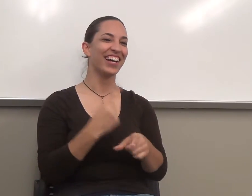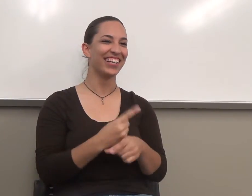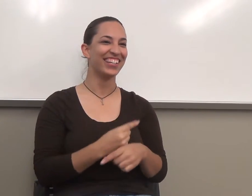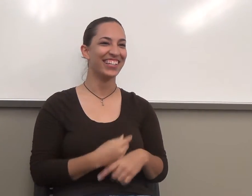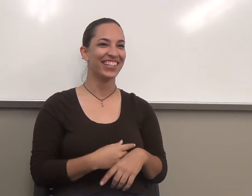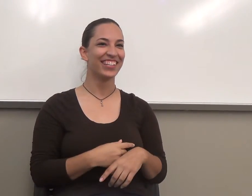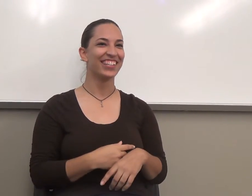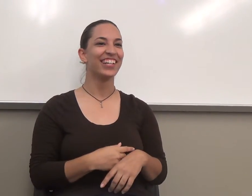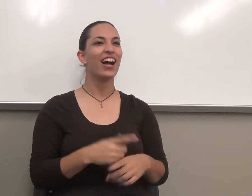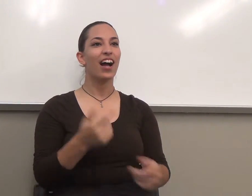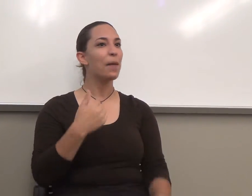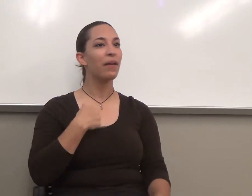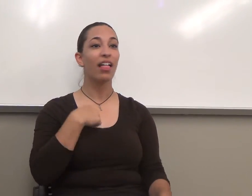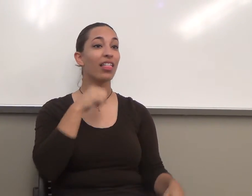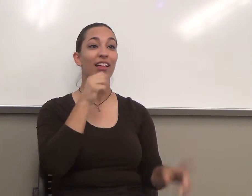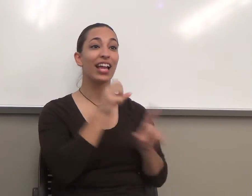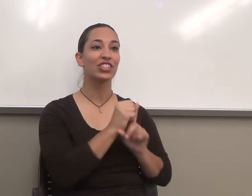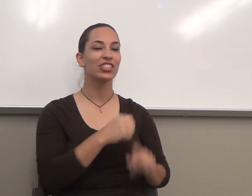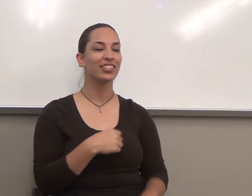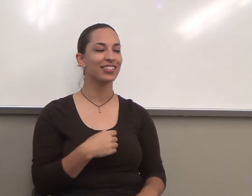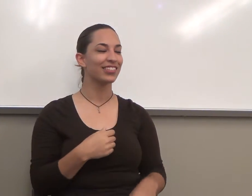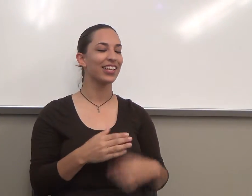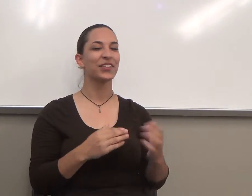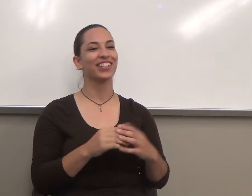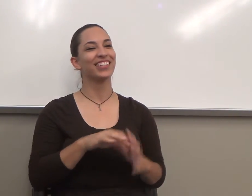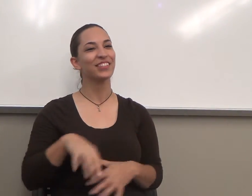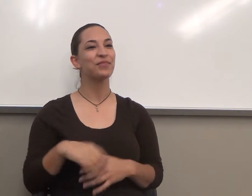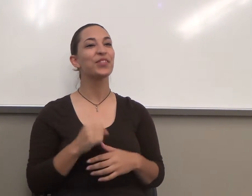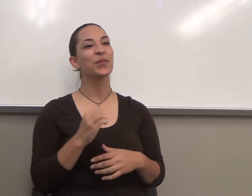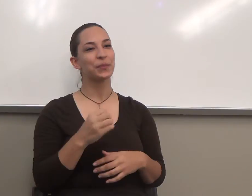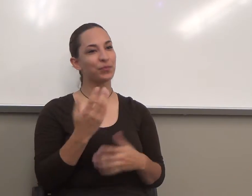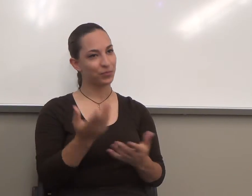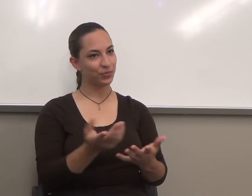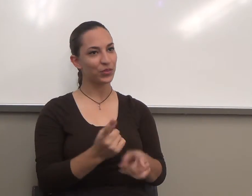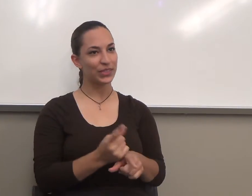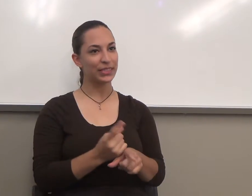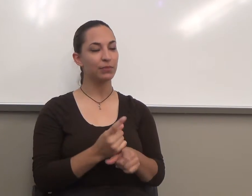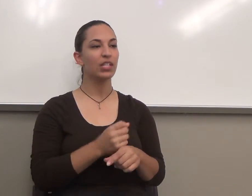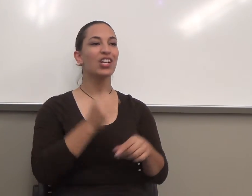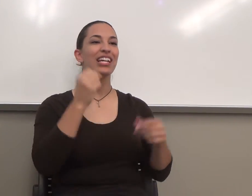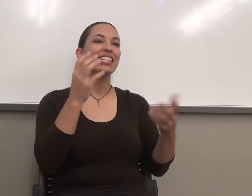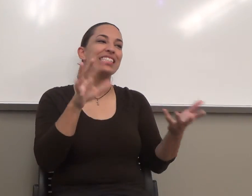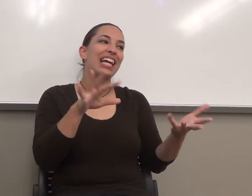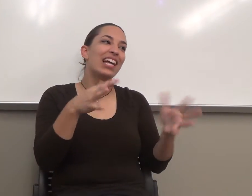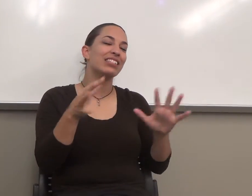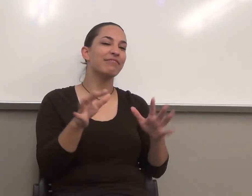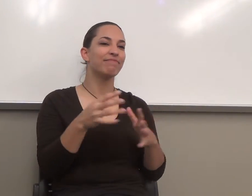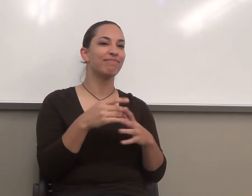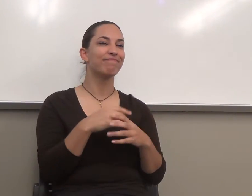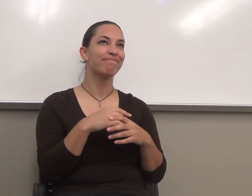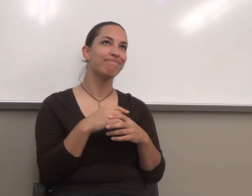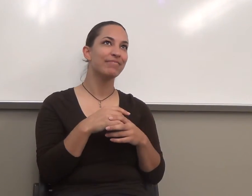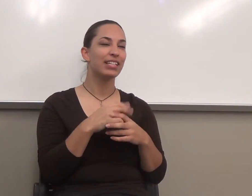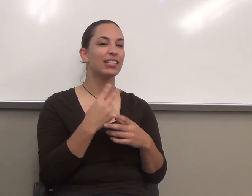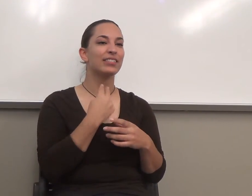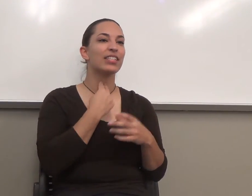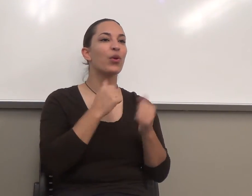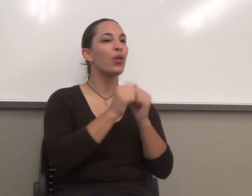So, again, it's kind of a caveat for all of college. Okay. I have a lot of students who don't